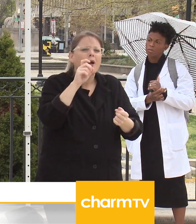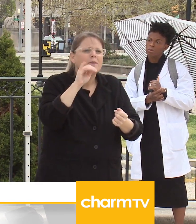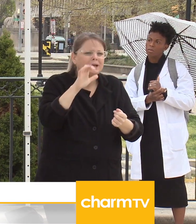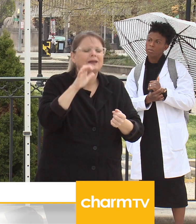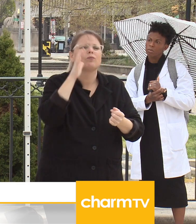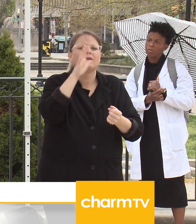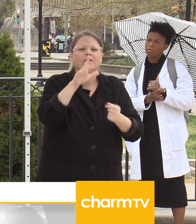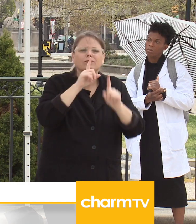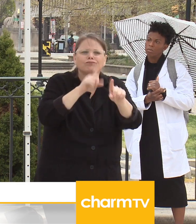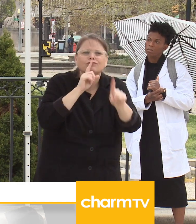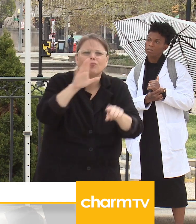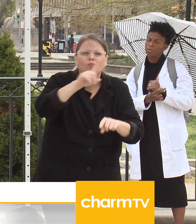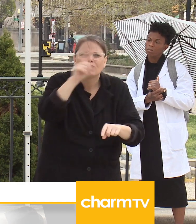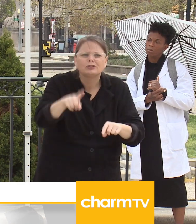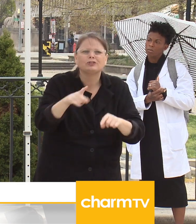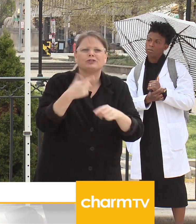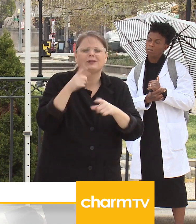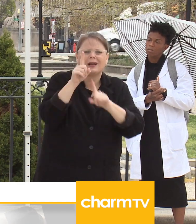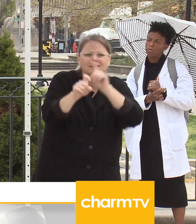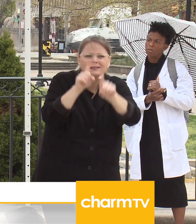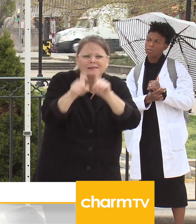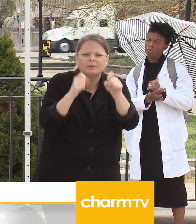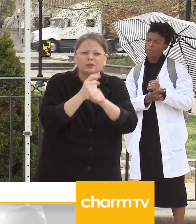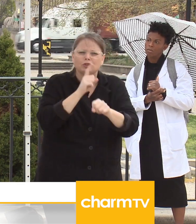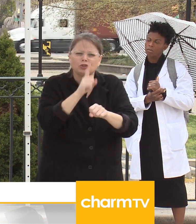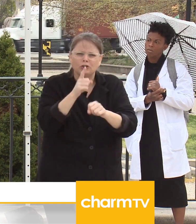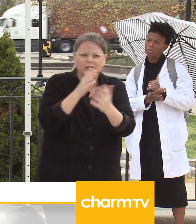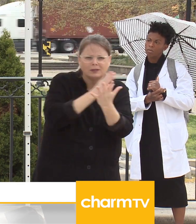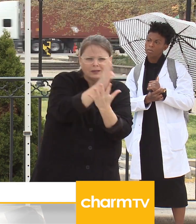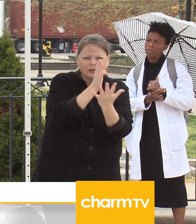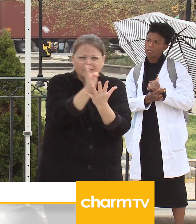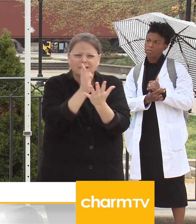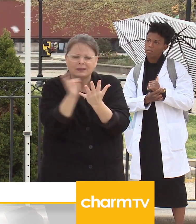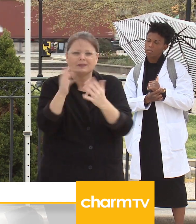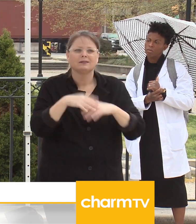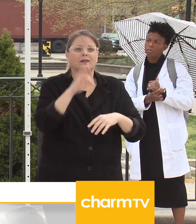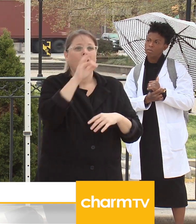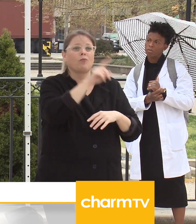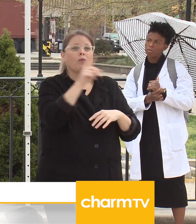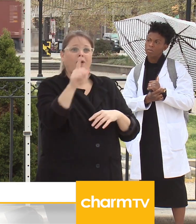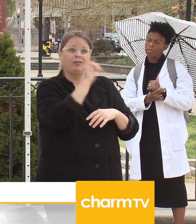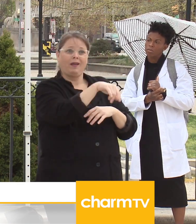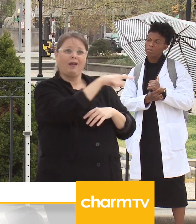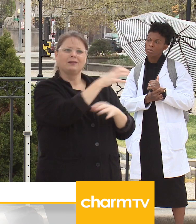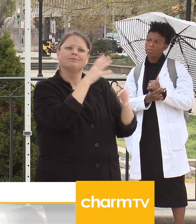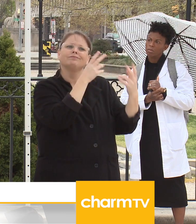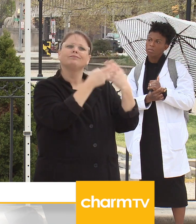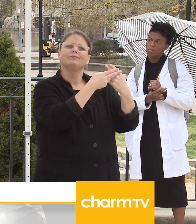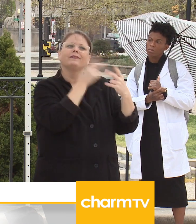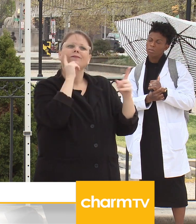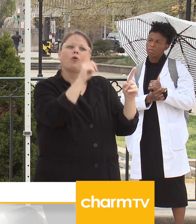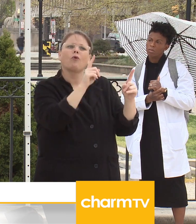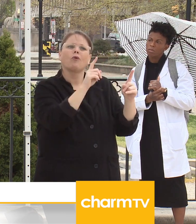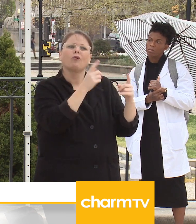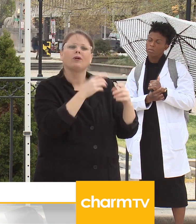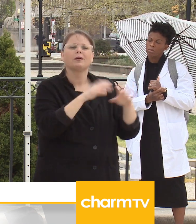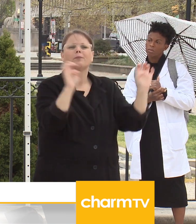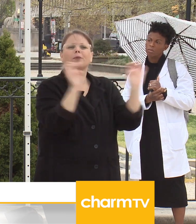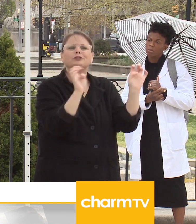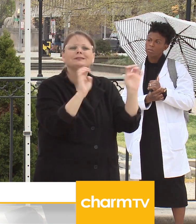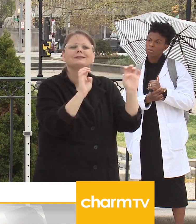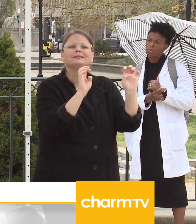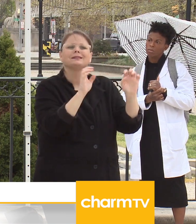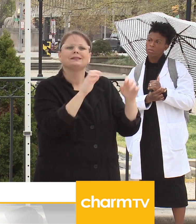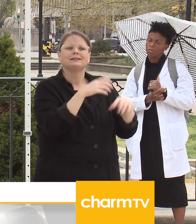We're trying to look for appropriate use of the 911 system. It's going to operate seven days a week from seven to three and three to 11. They have a very